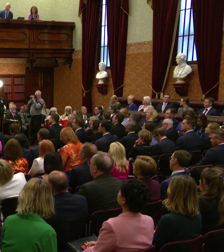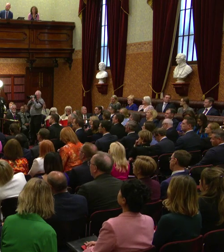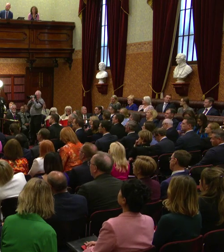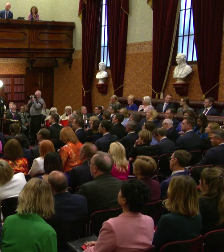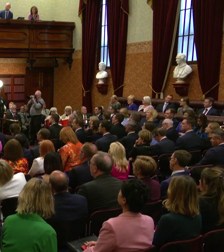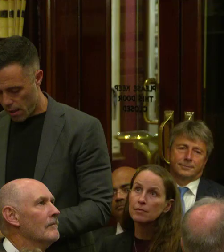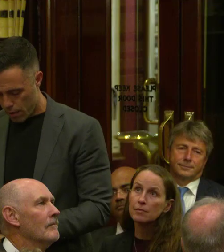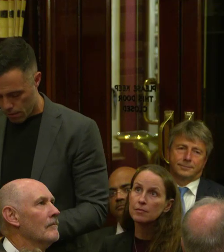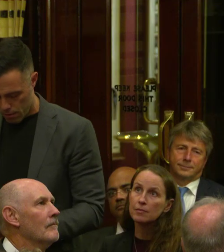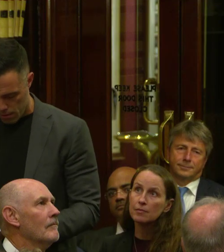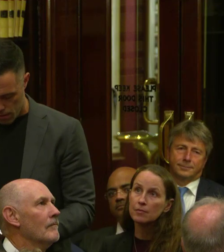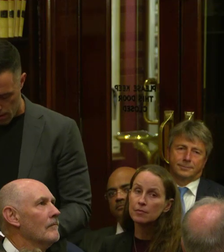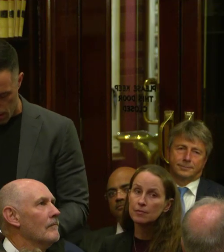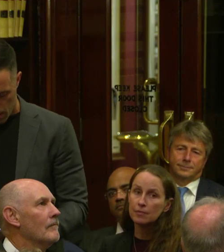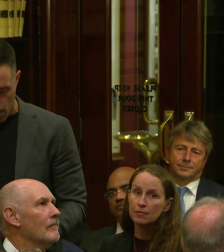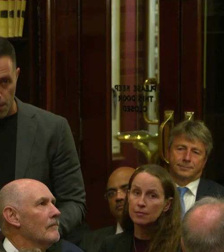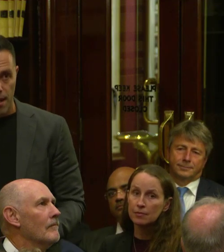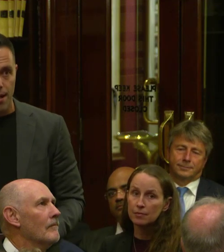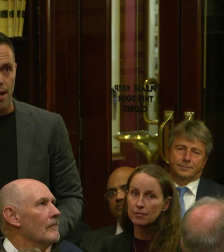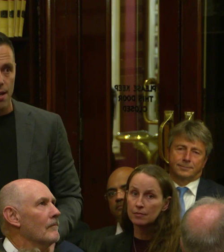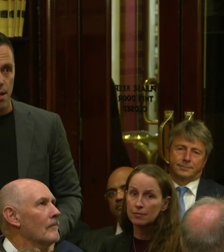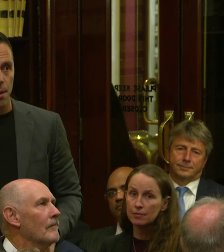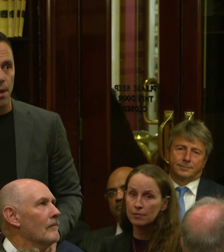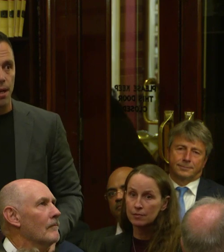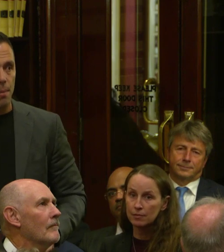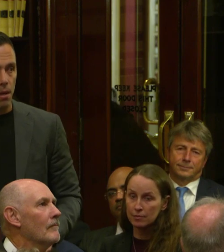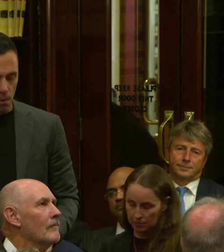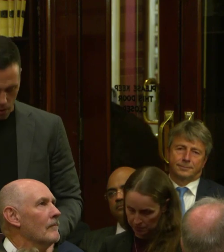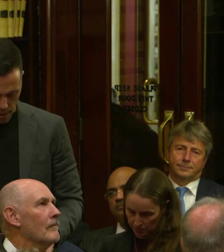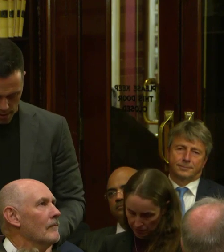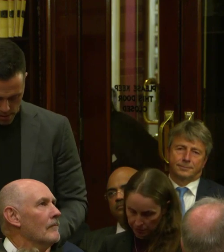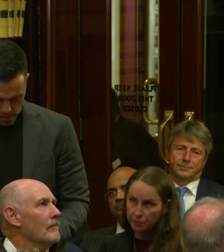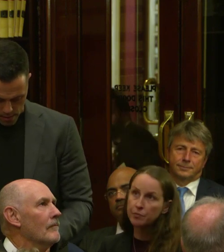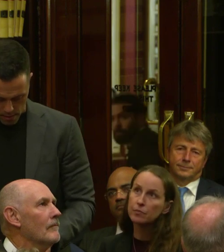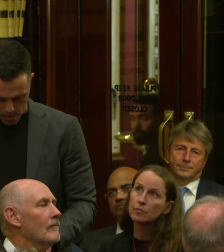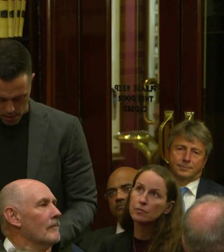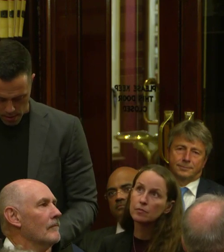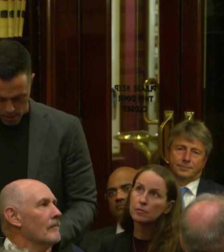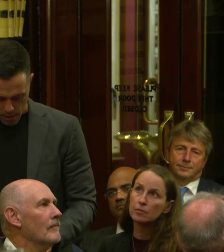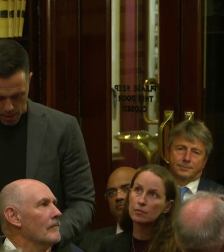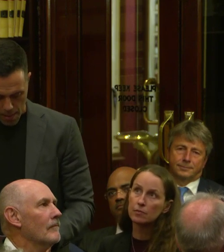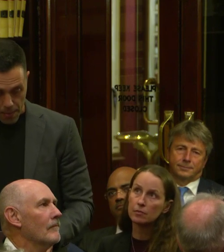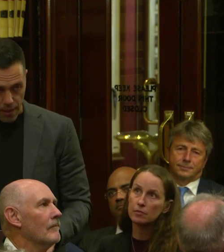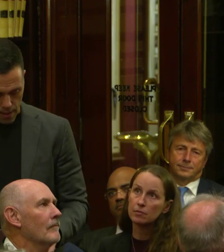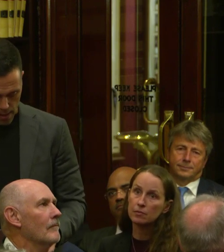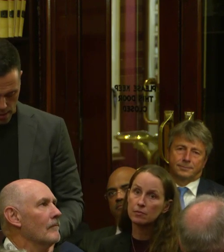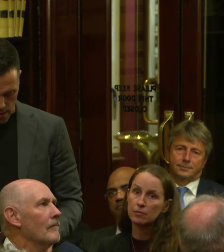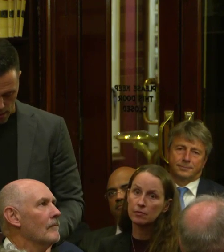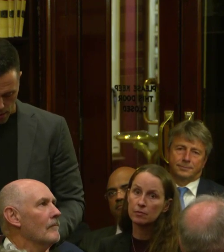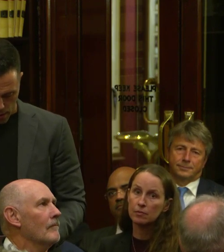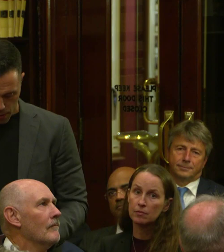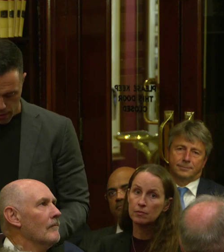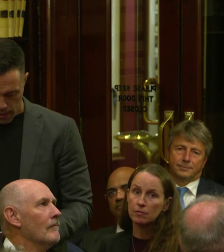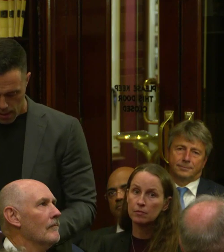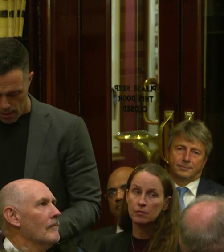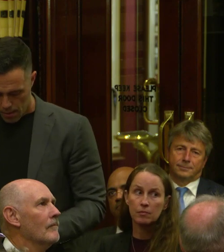nyi barwari yari nung gira wa ngai ba gamengul ngai. Gamri ngai